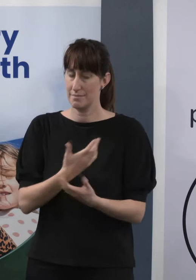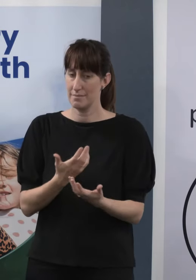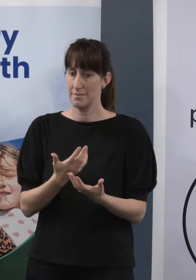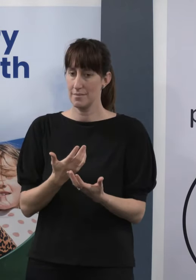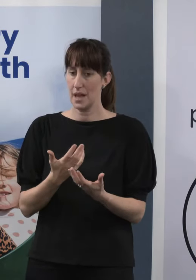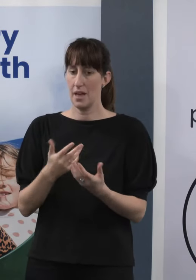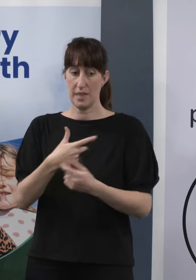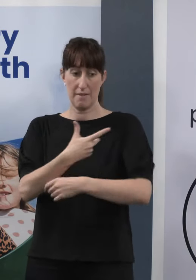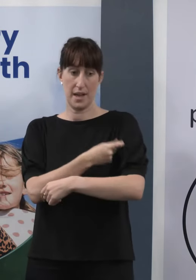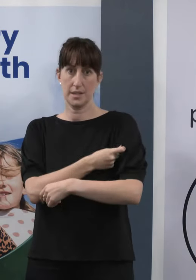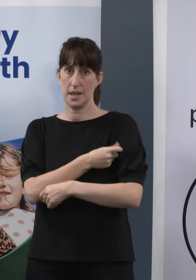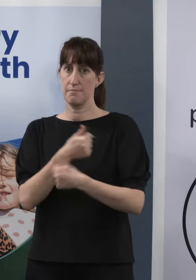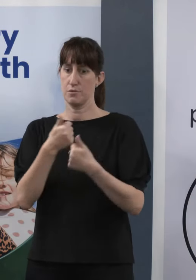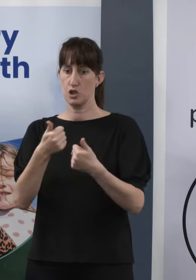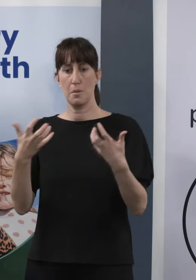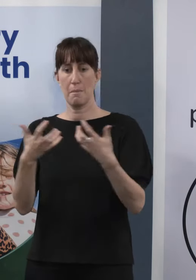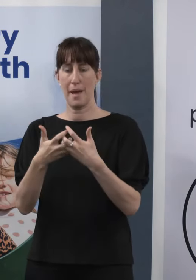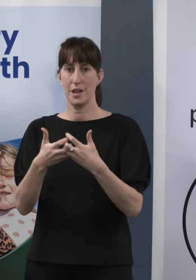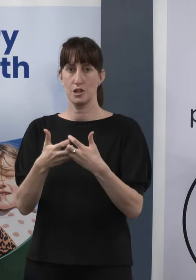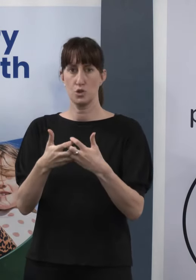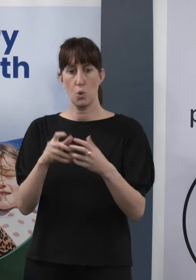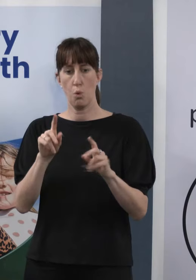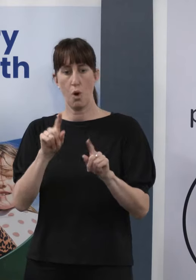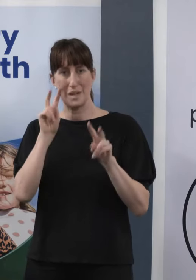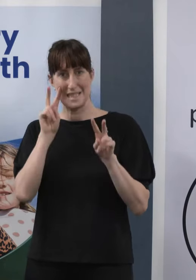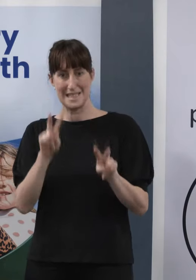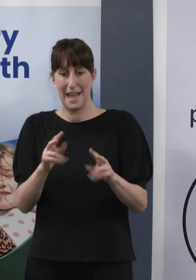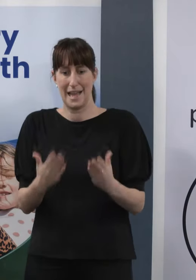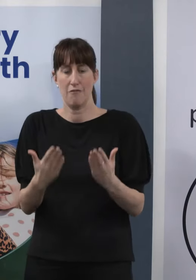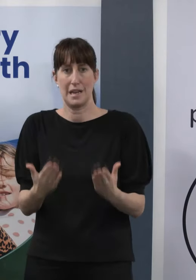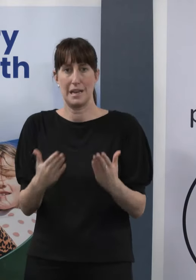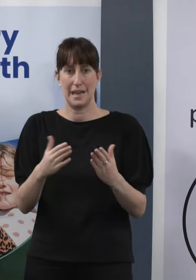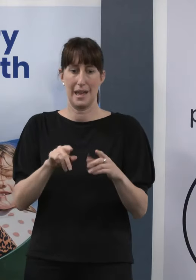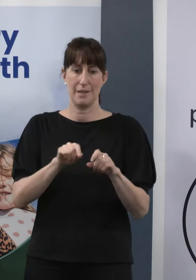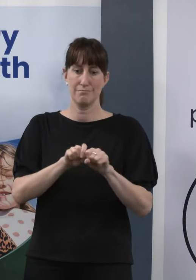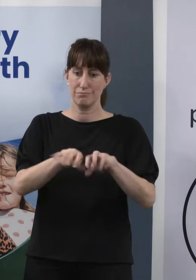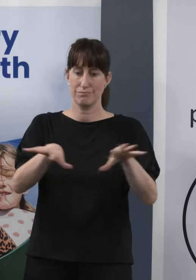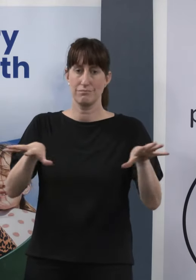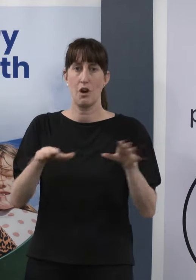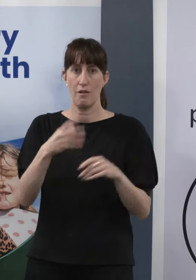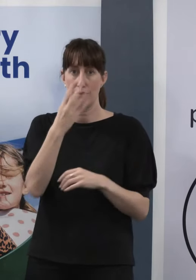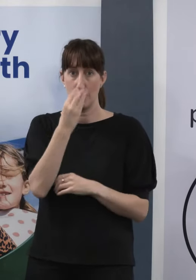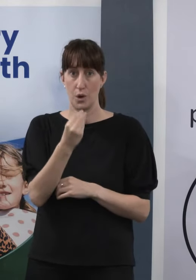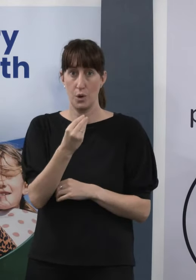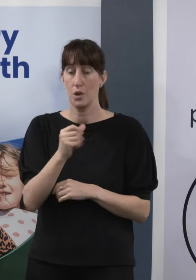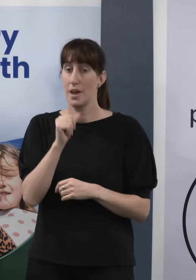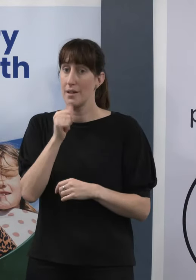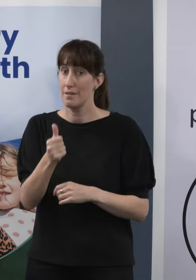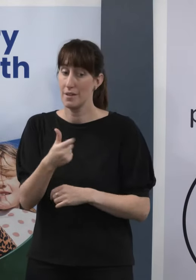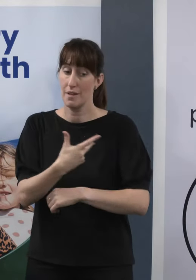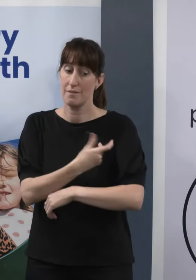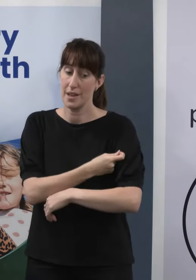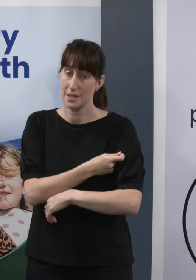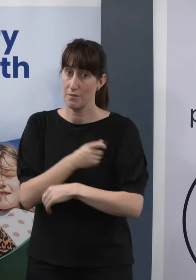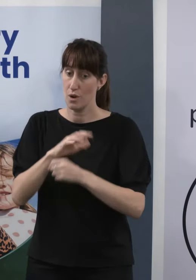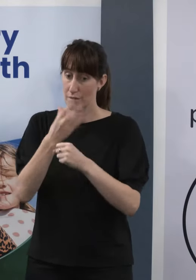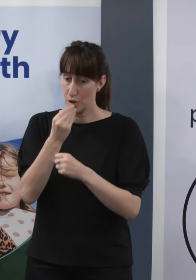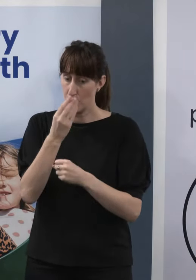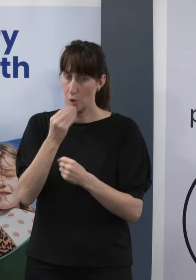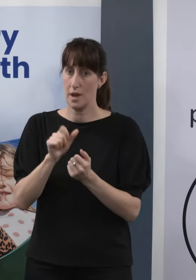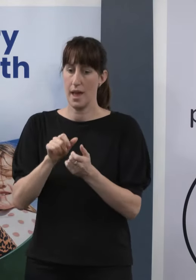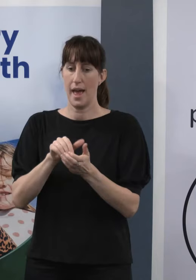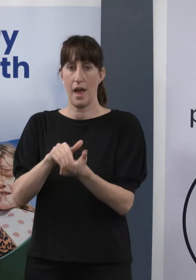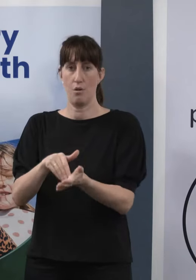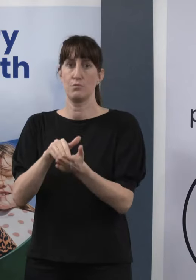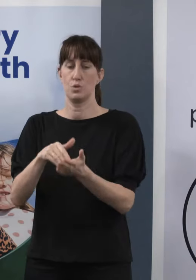identifying both in Australia and here in New Zealand. So getting that flu vaccine is a key strategy to keep yourself well over the coming weeks.